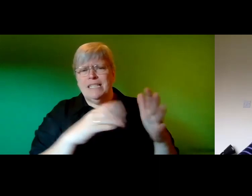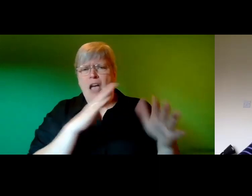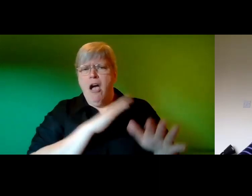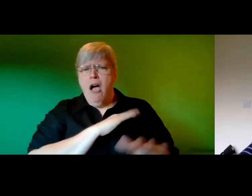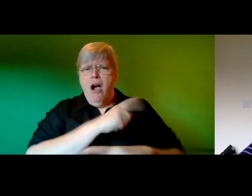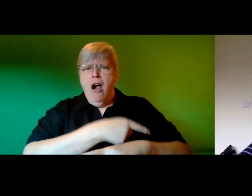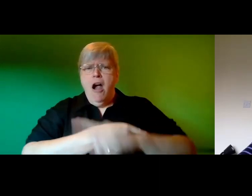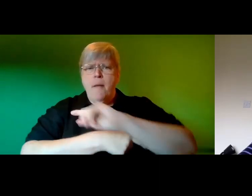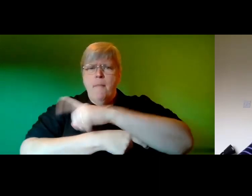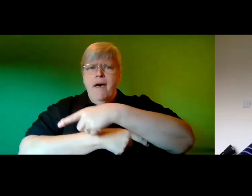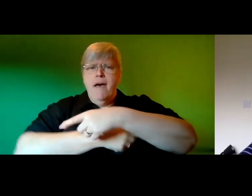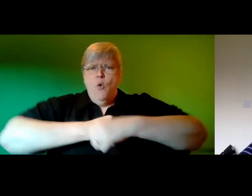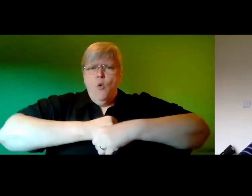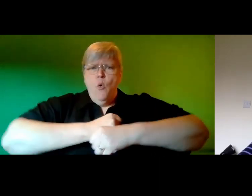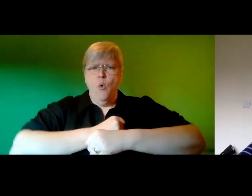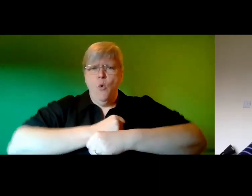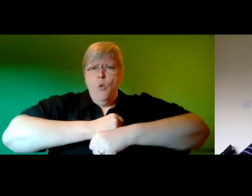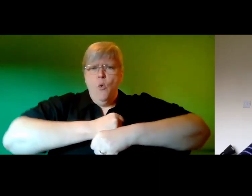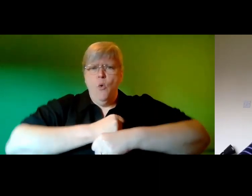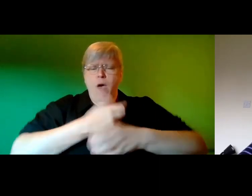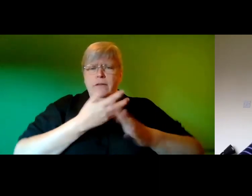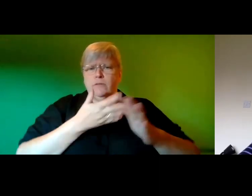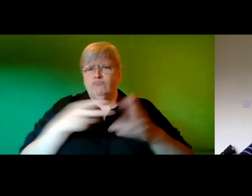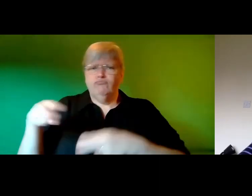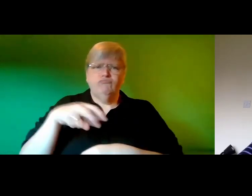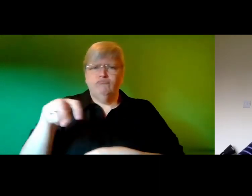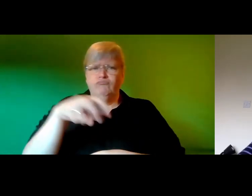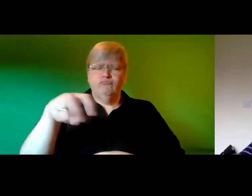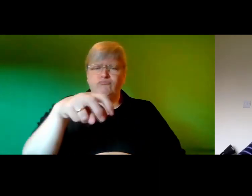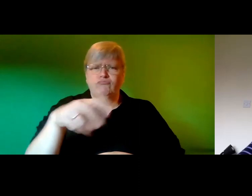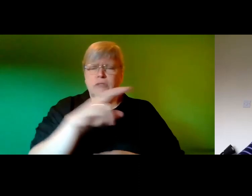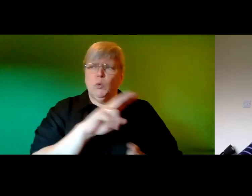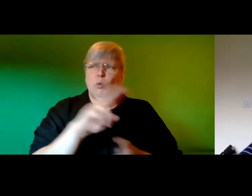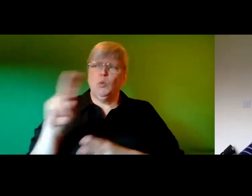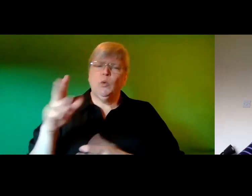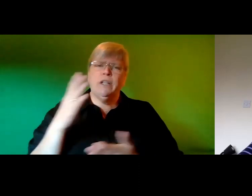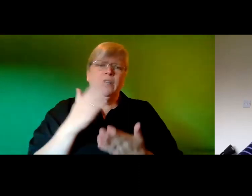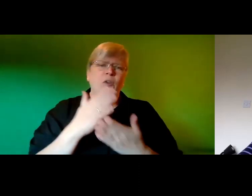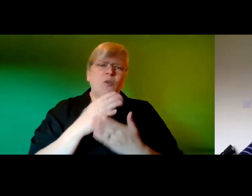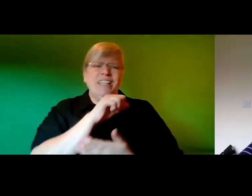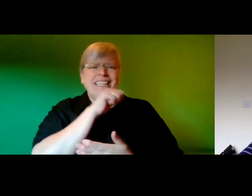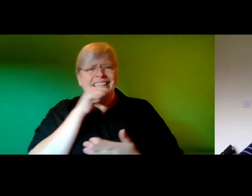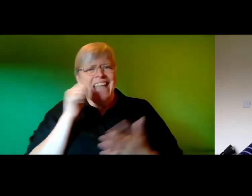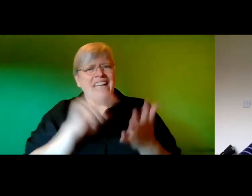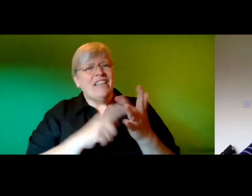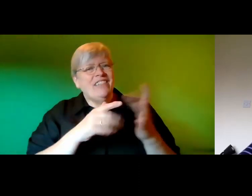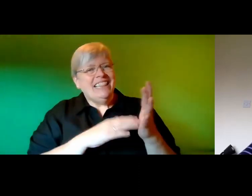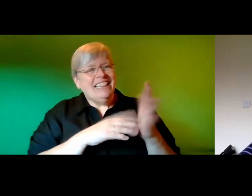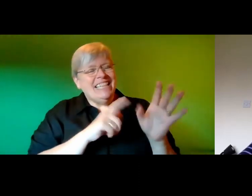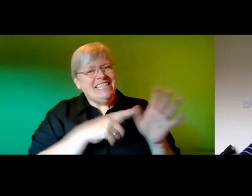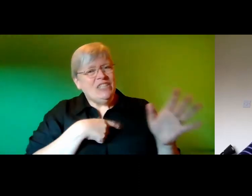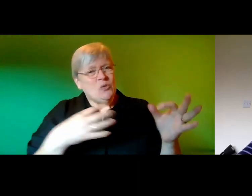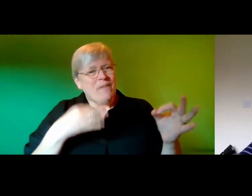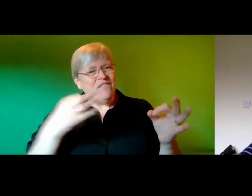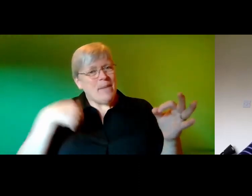they wander around the next aisle he looks away nervously it was really so nice of lizzie to invite me around to your place